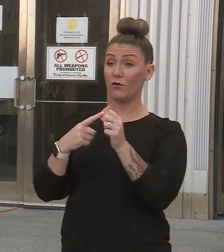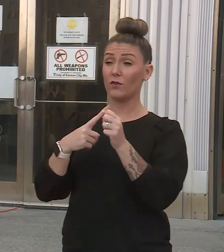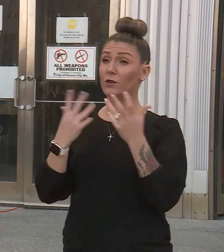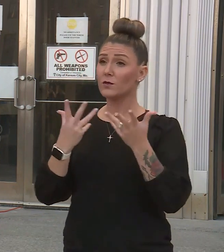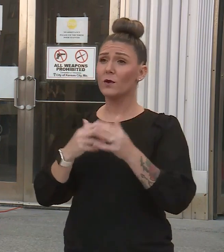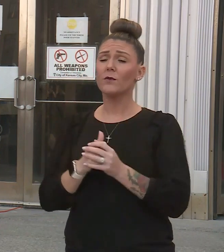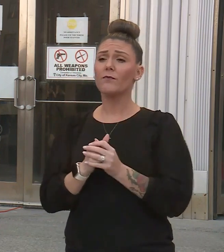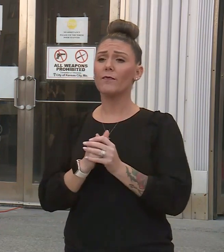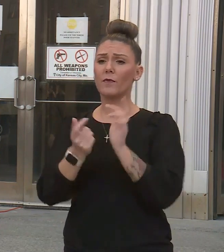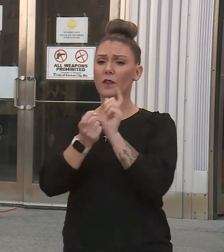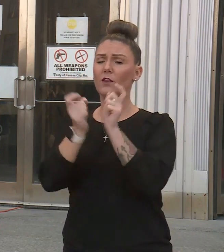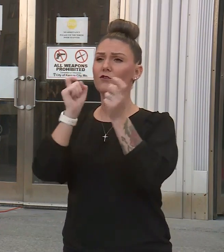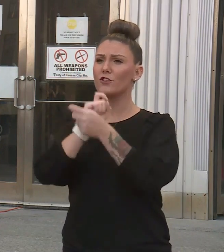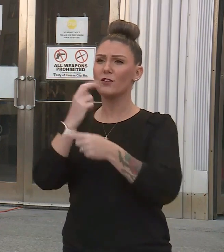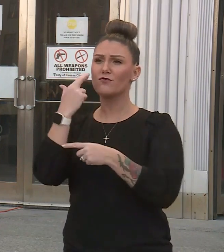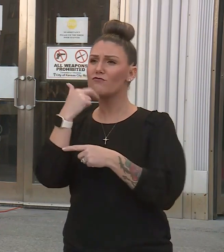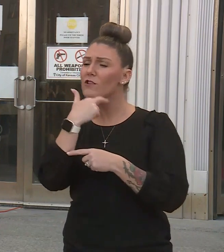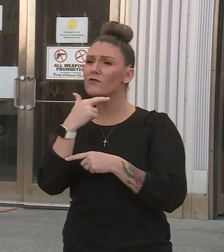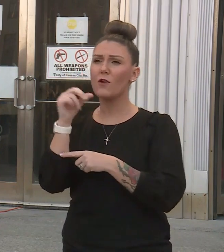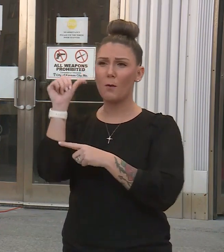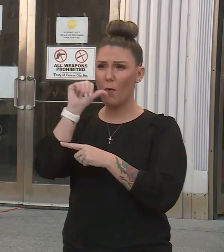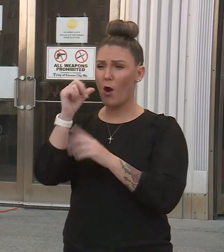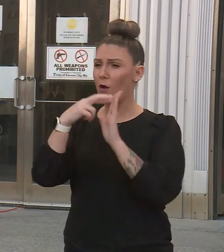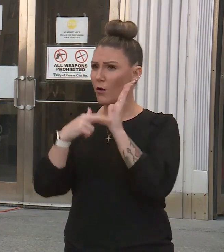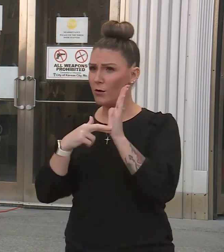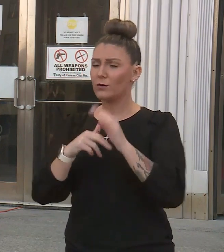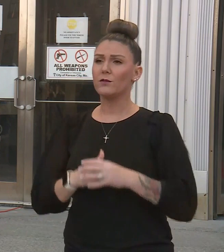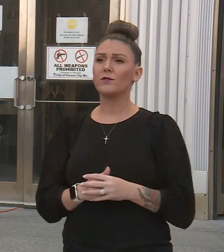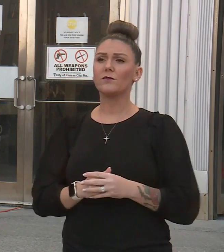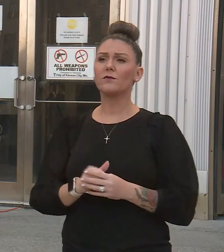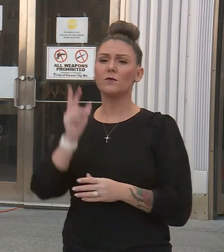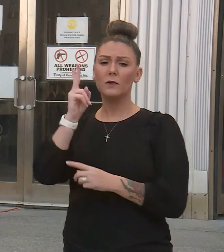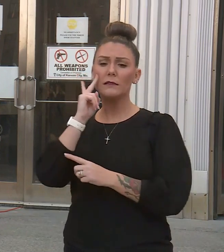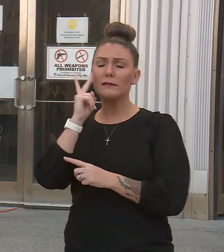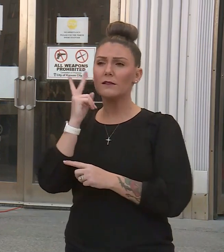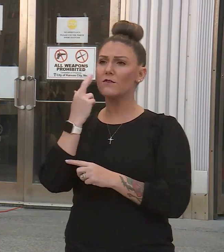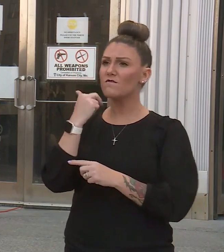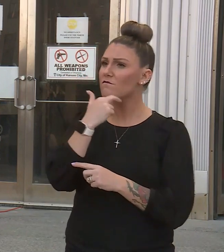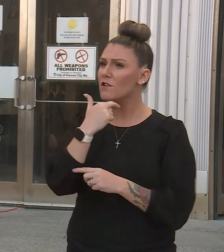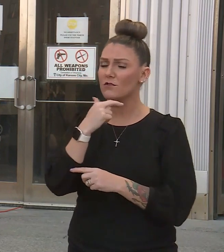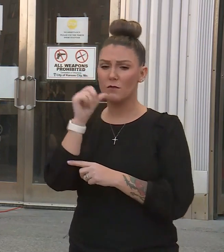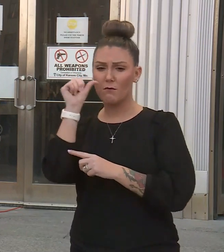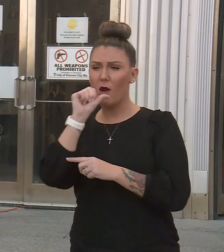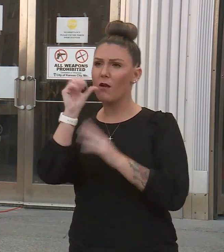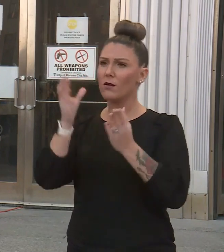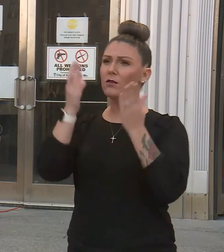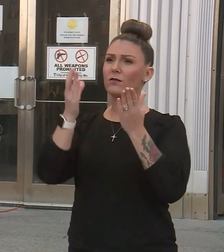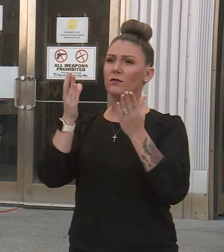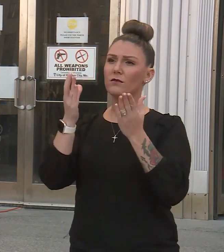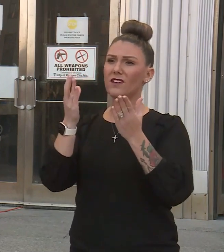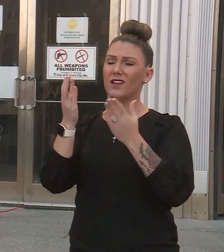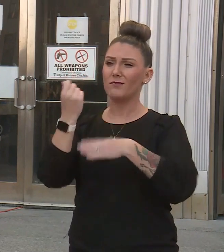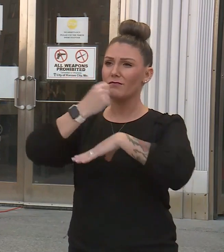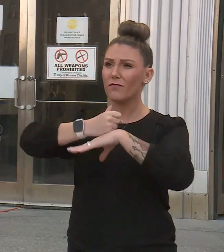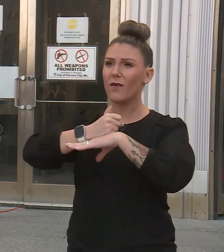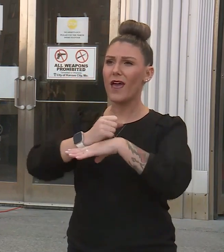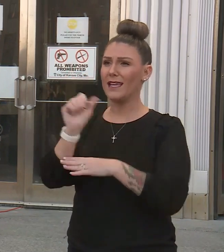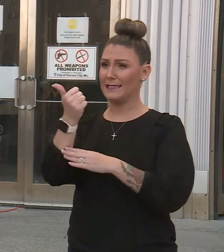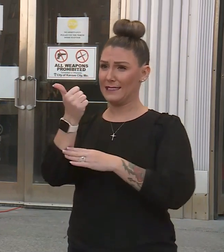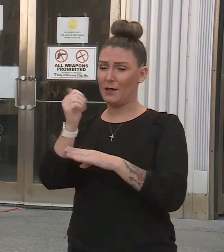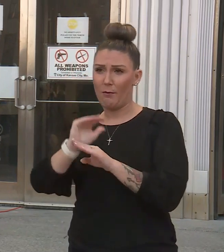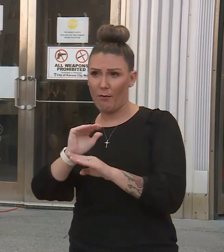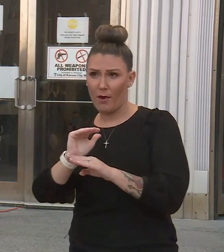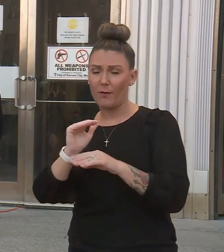change in restaurant and bar rules. You will see that restaurants and bars, we have a recommendation of closure at 10 p.m.